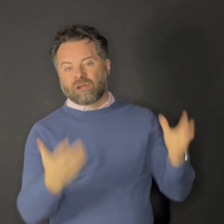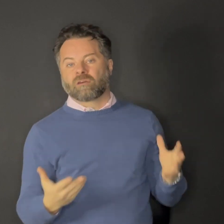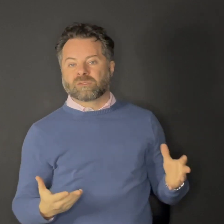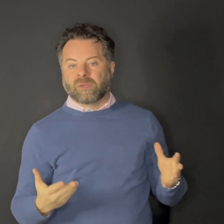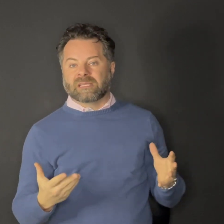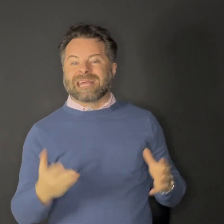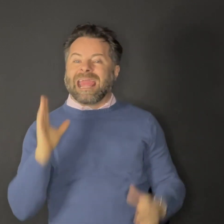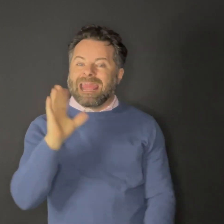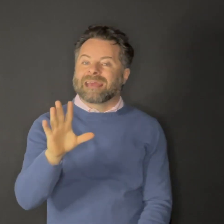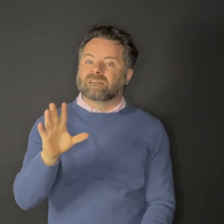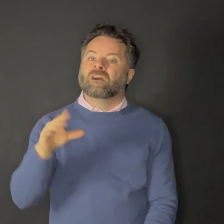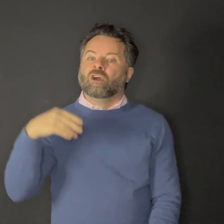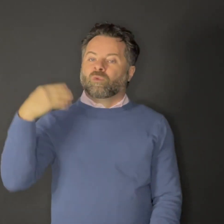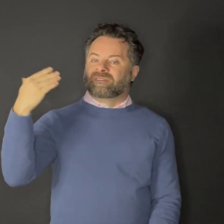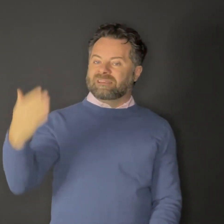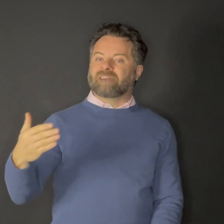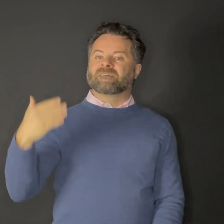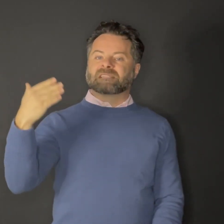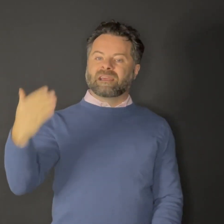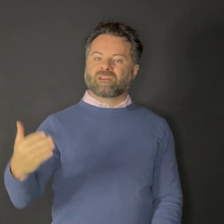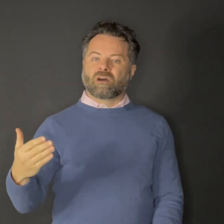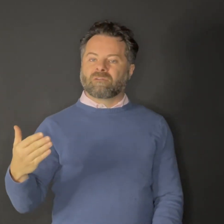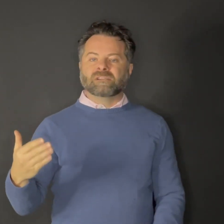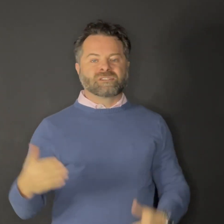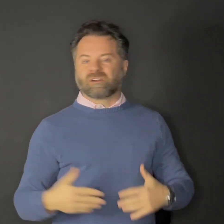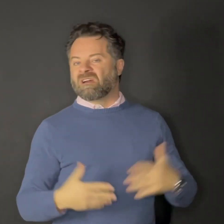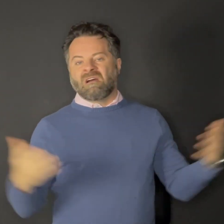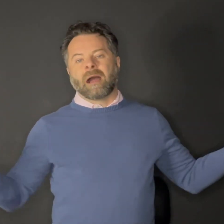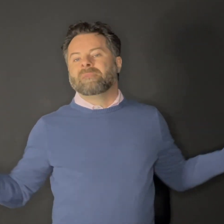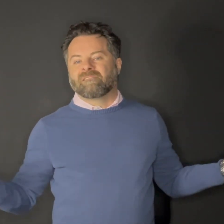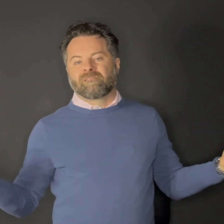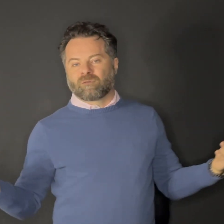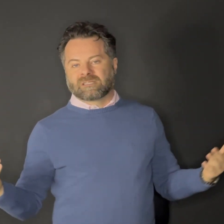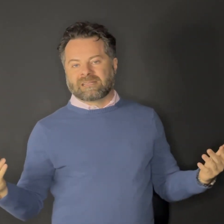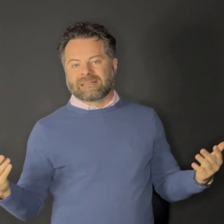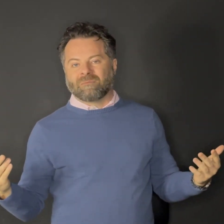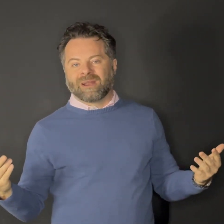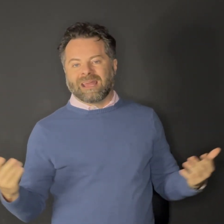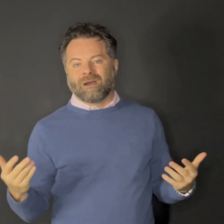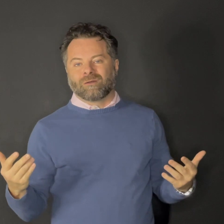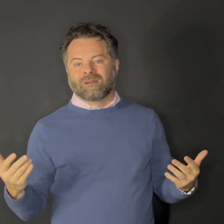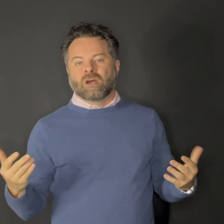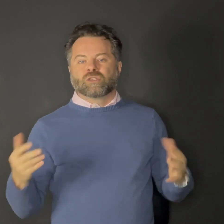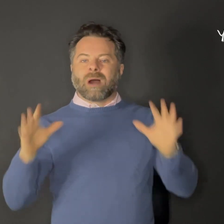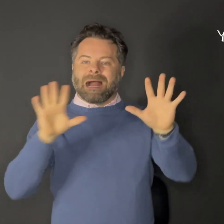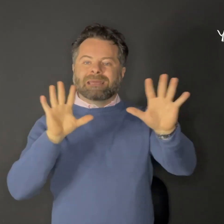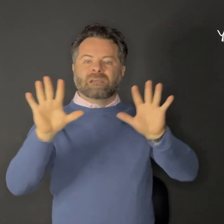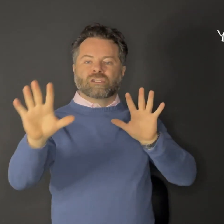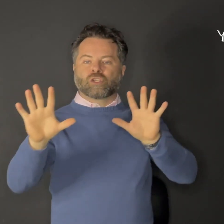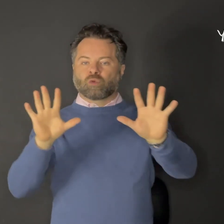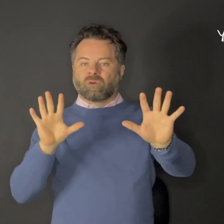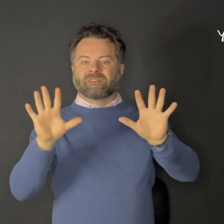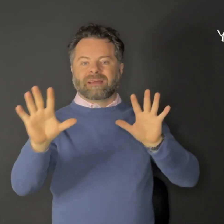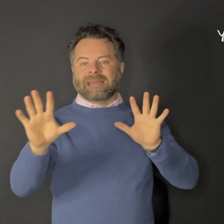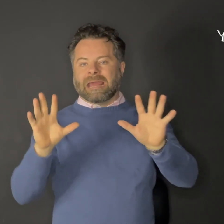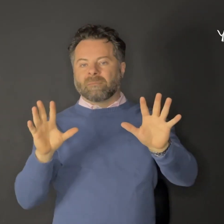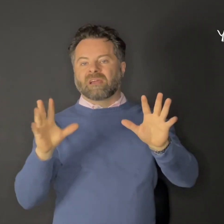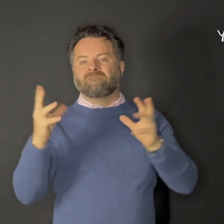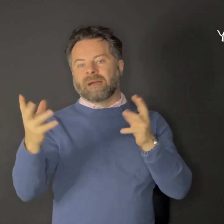RSPs. And with TFSA and non-registered, I'm never forced to take that money out. So I can control the dynamic of my